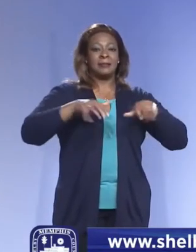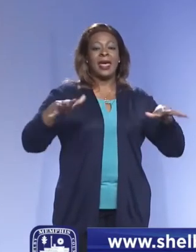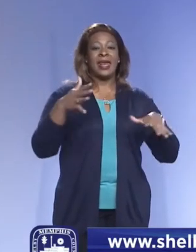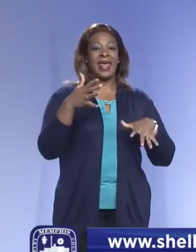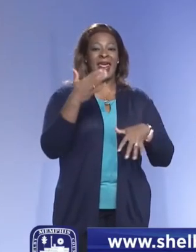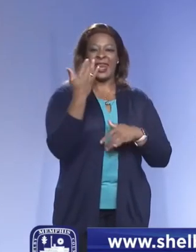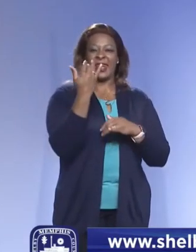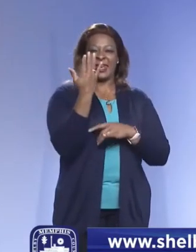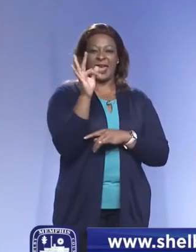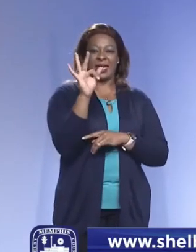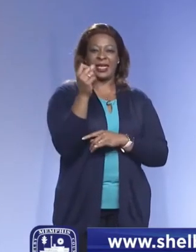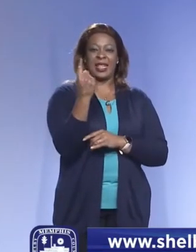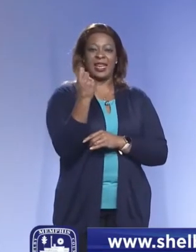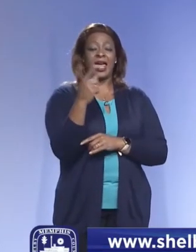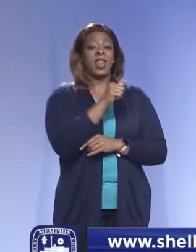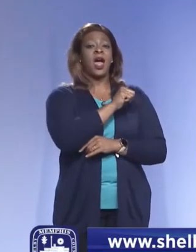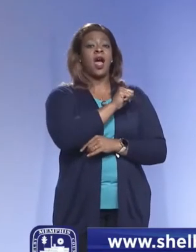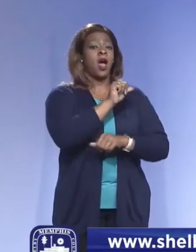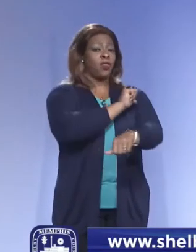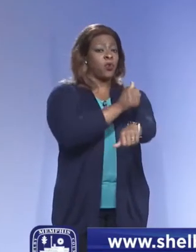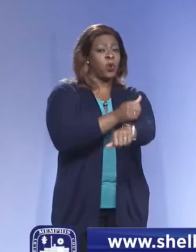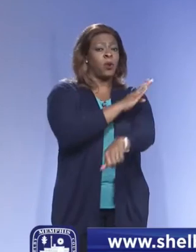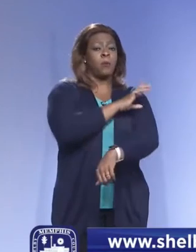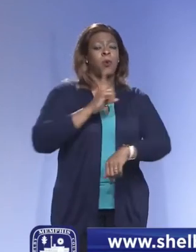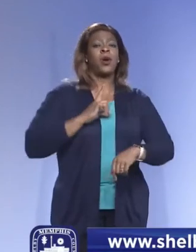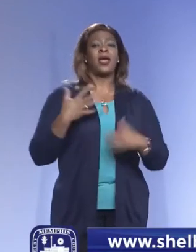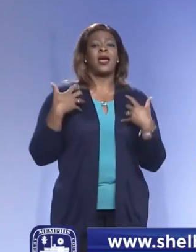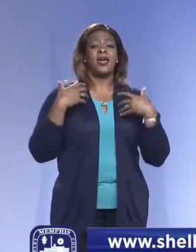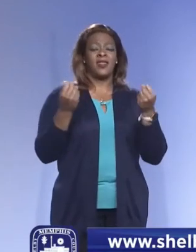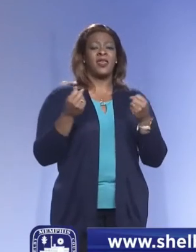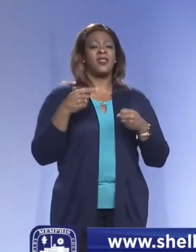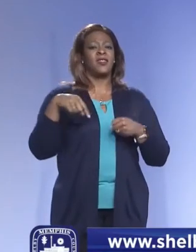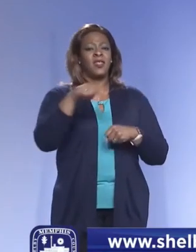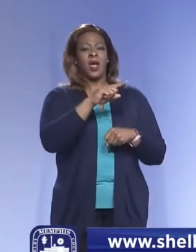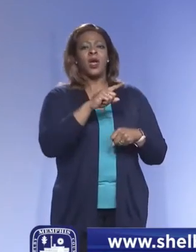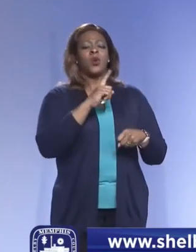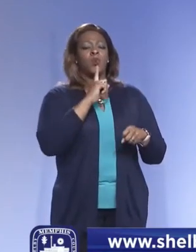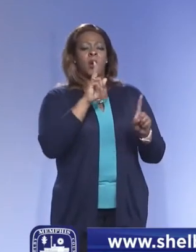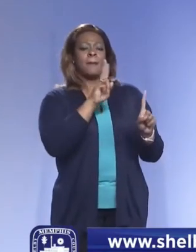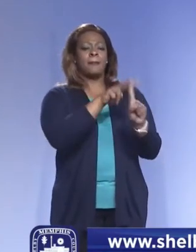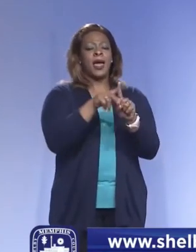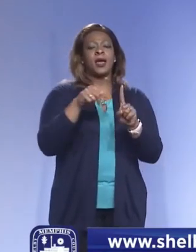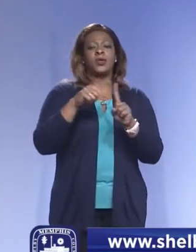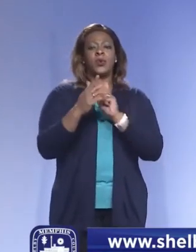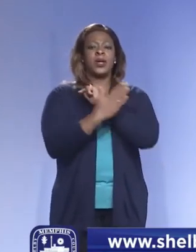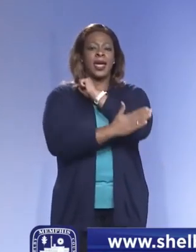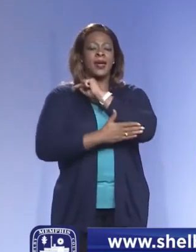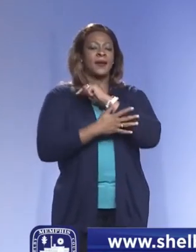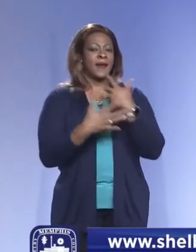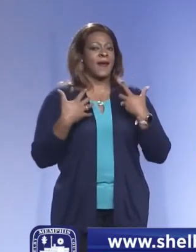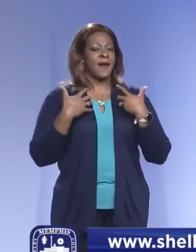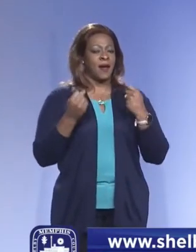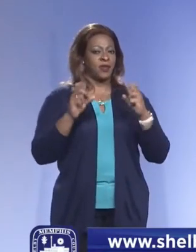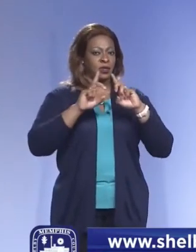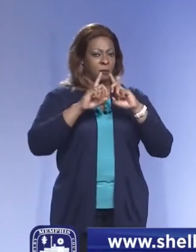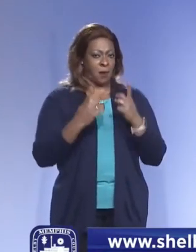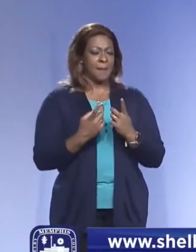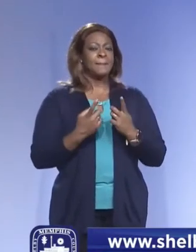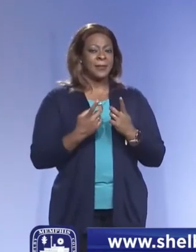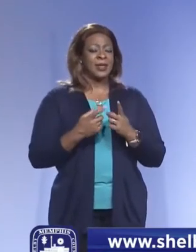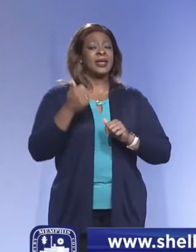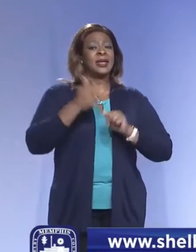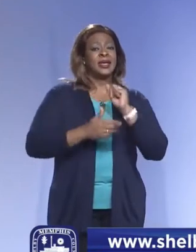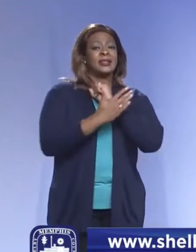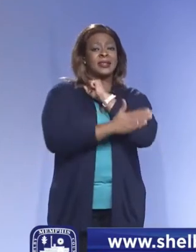and the authorities of the Board of Health were then statutorily applied to the County Health Department. So in each